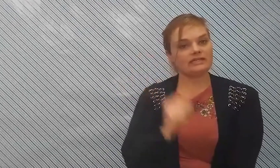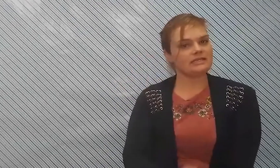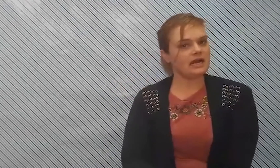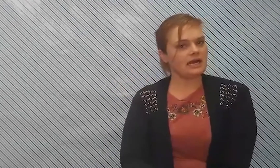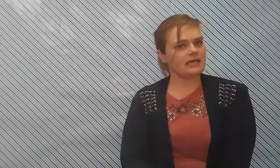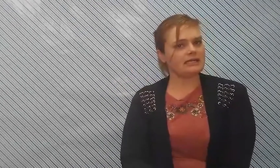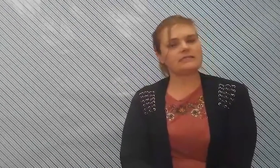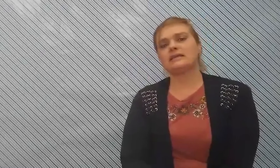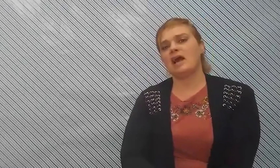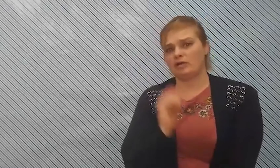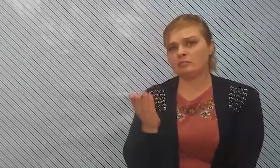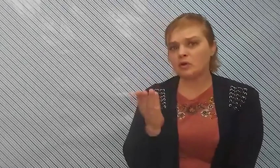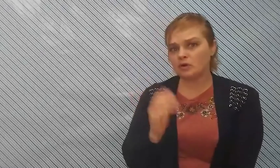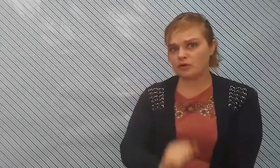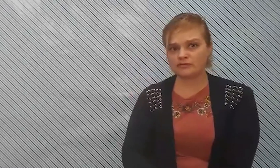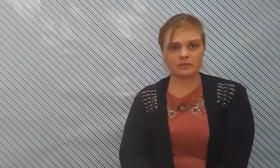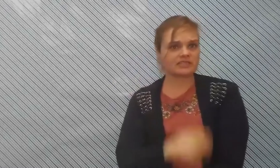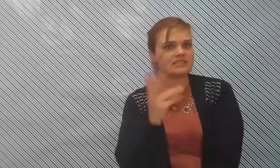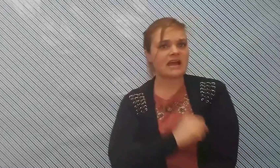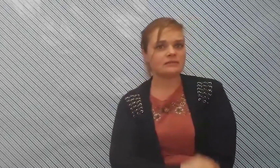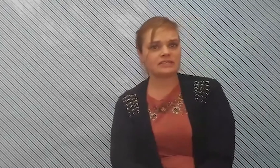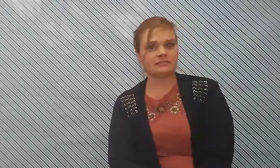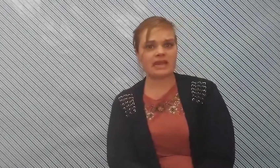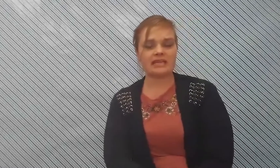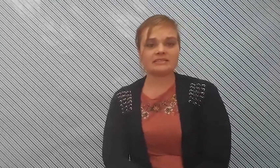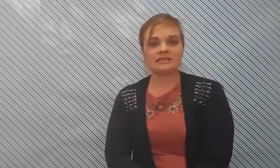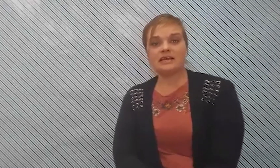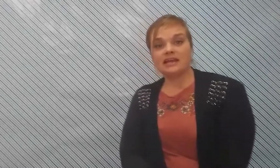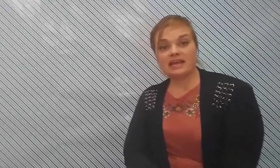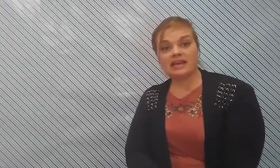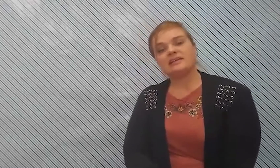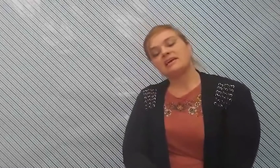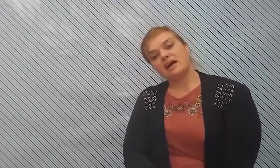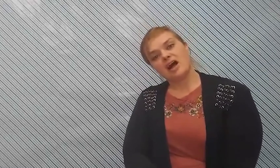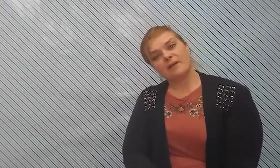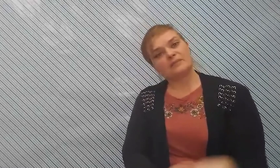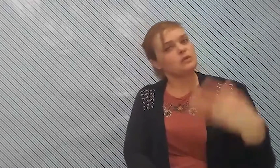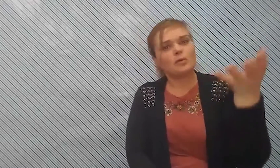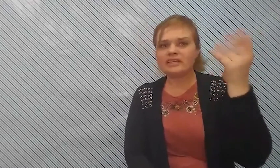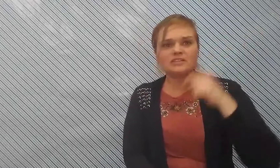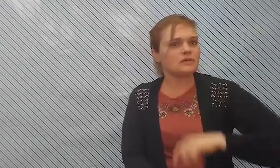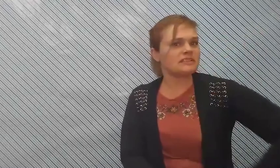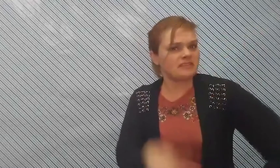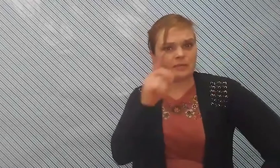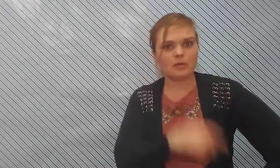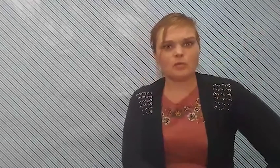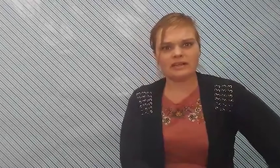it does how it moves what sounds it makes and um so what is your think about what